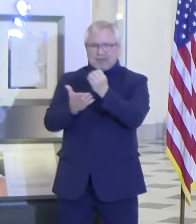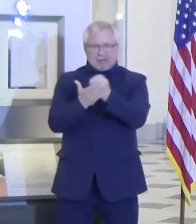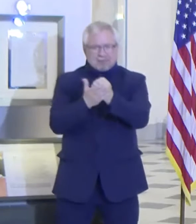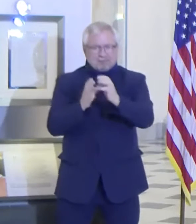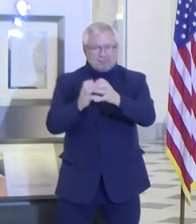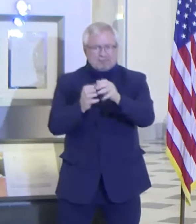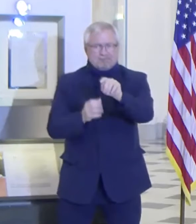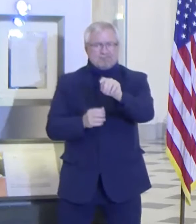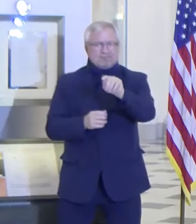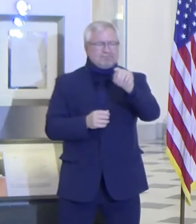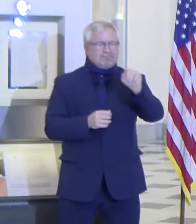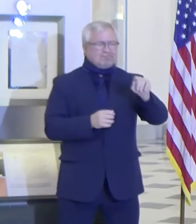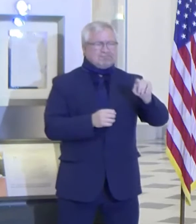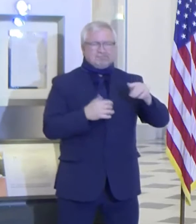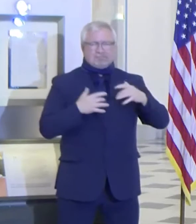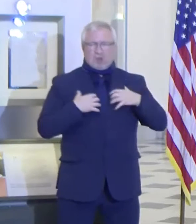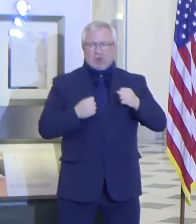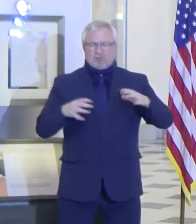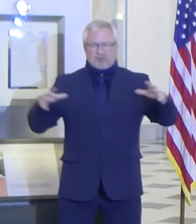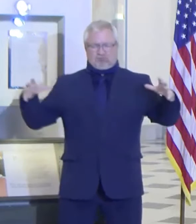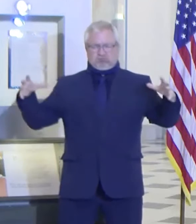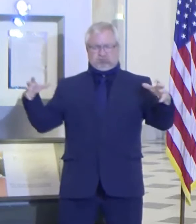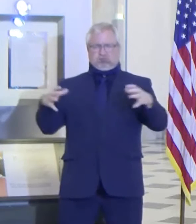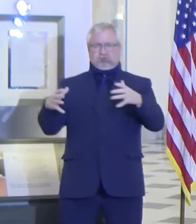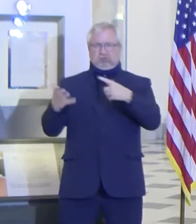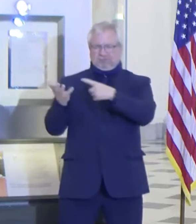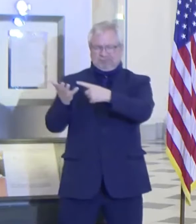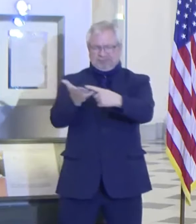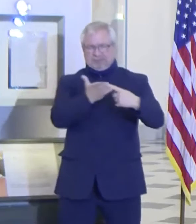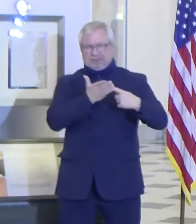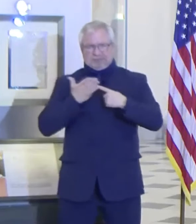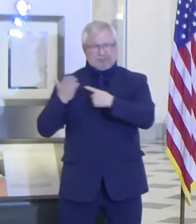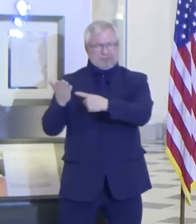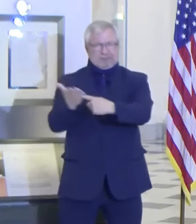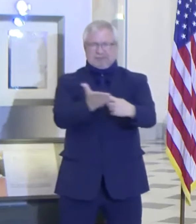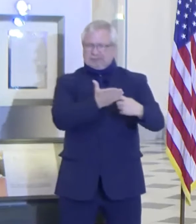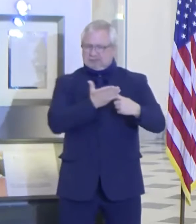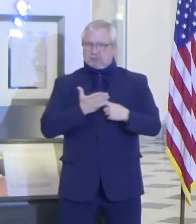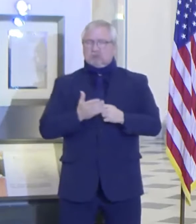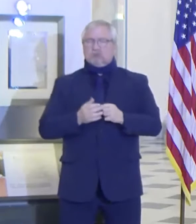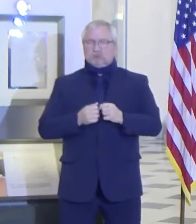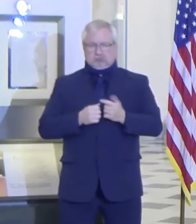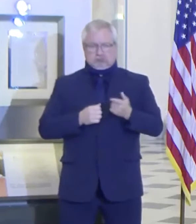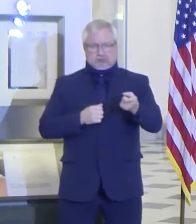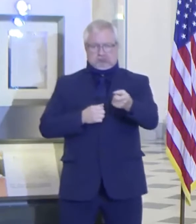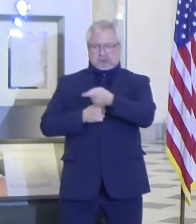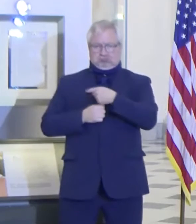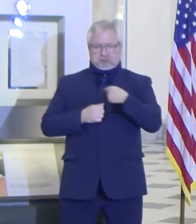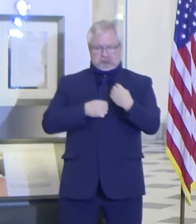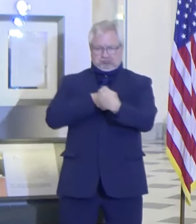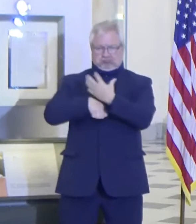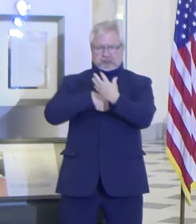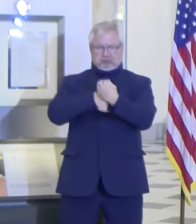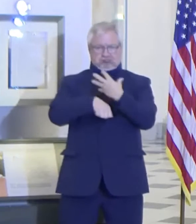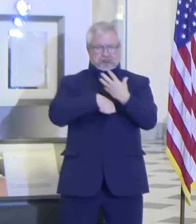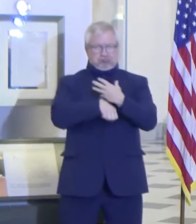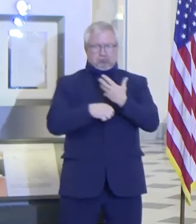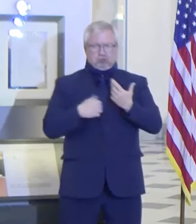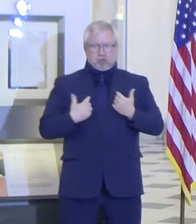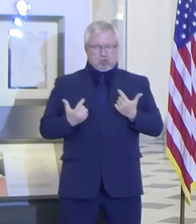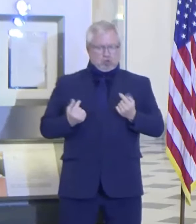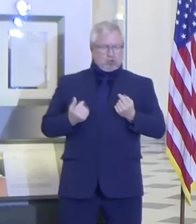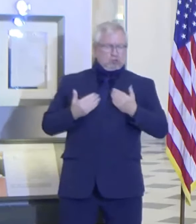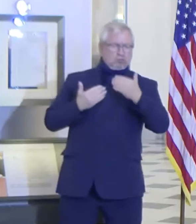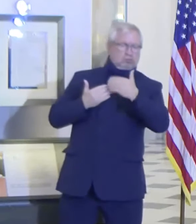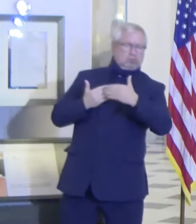state and the nation. And our coronavirus recovery team is advising us and helping guide Maryland's reopening and recovery